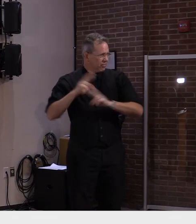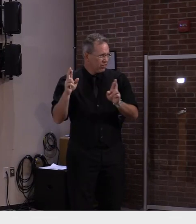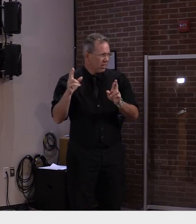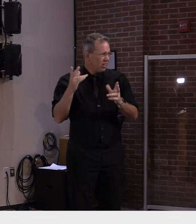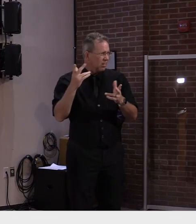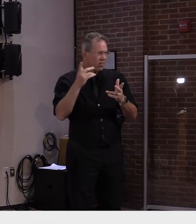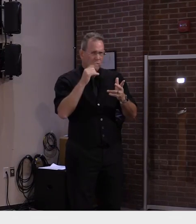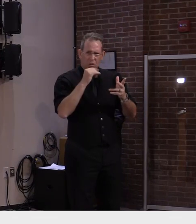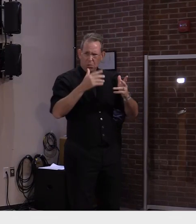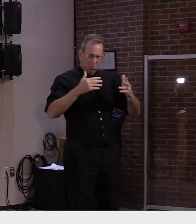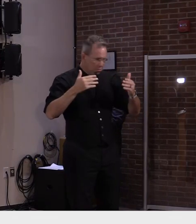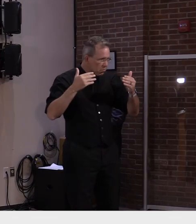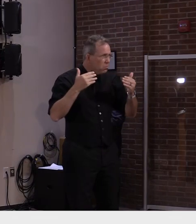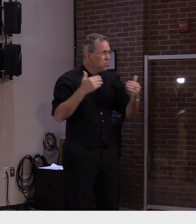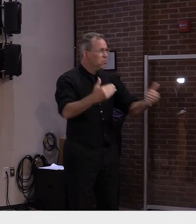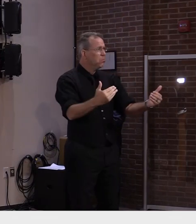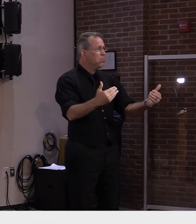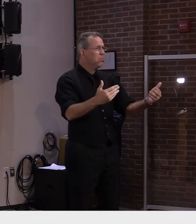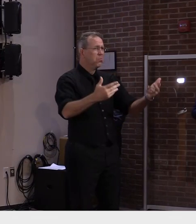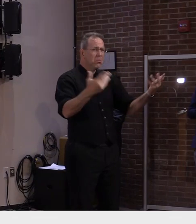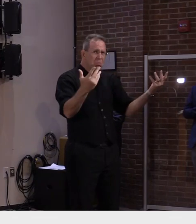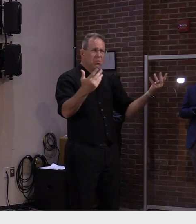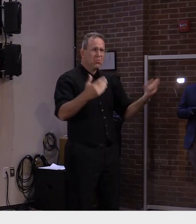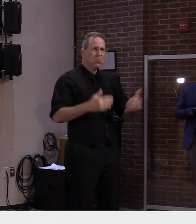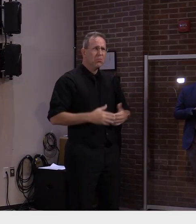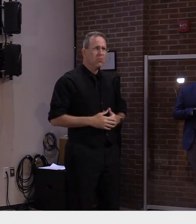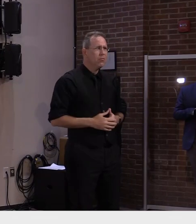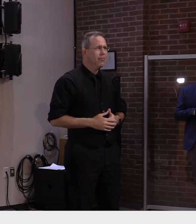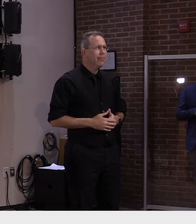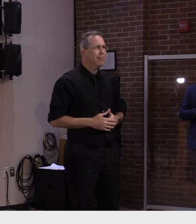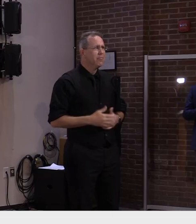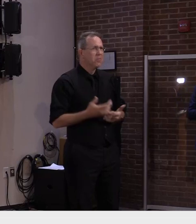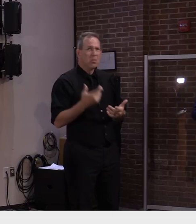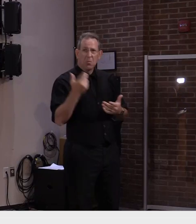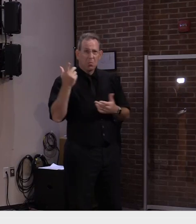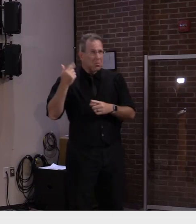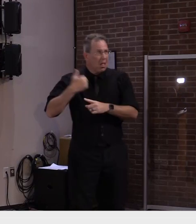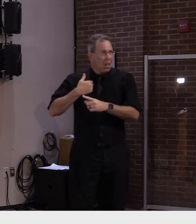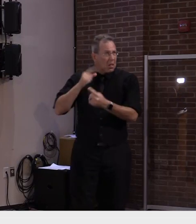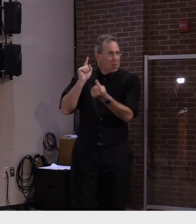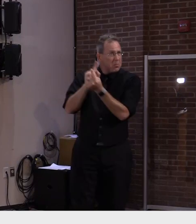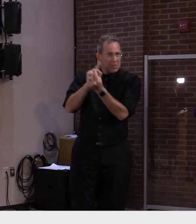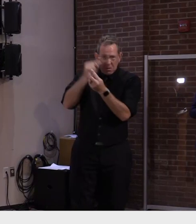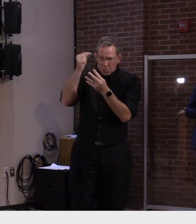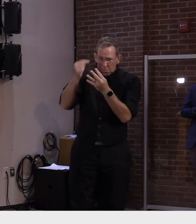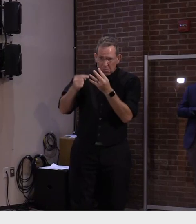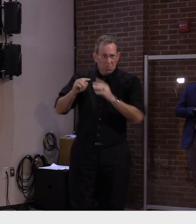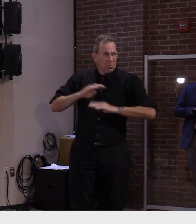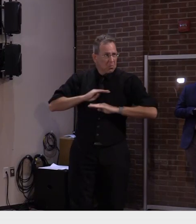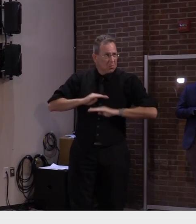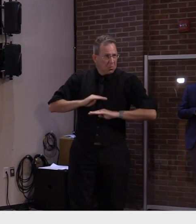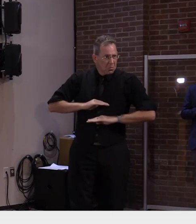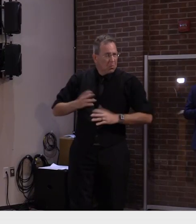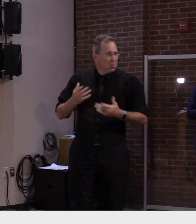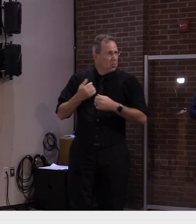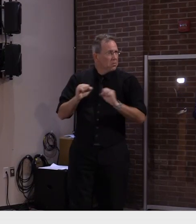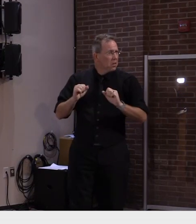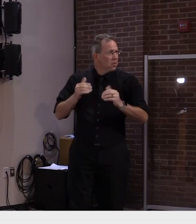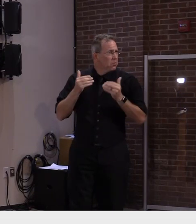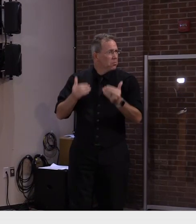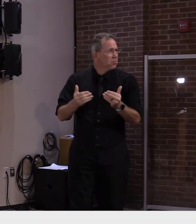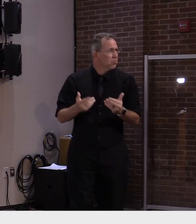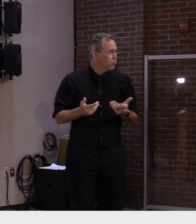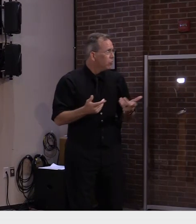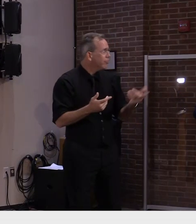of whatever they're requiring to come across the border into Canada. We could, we could do the same for